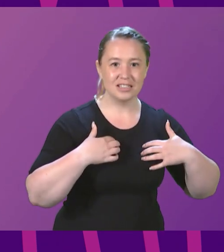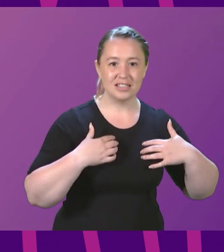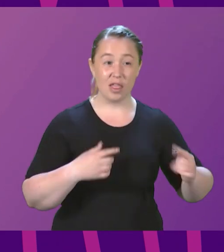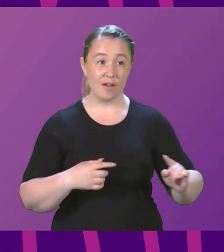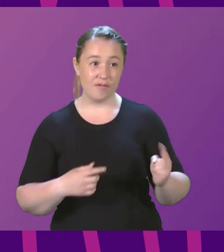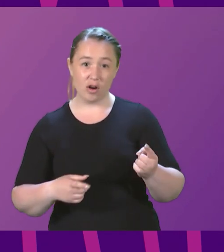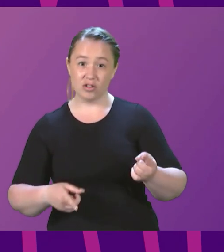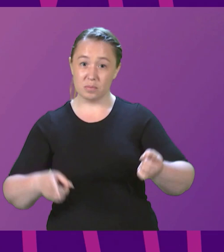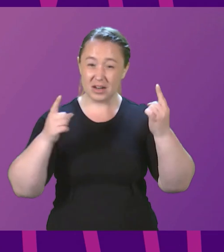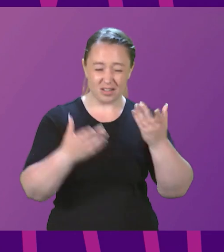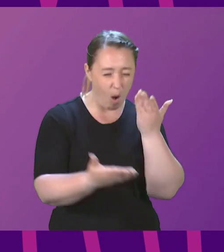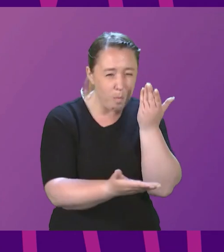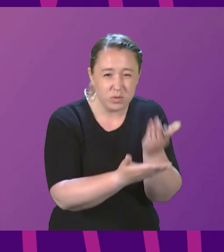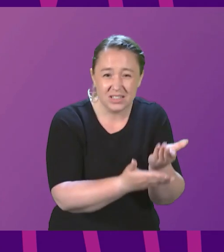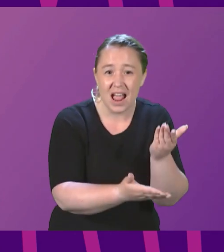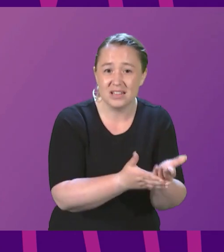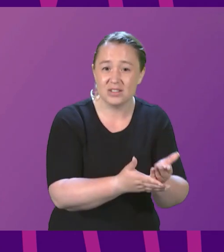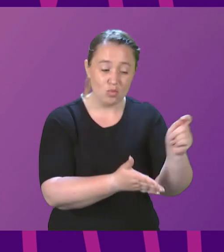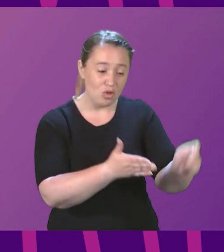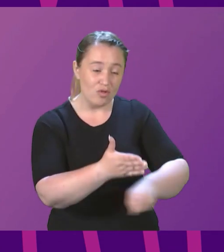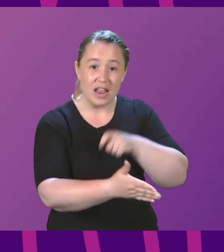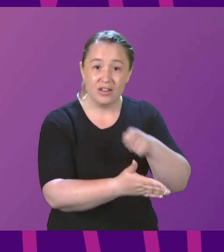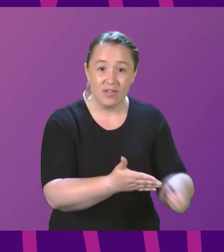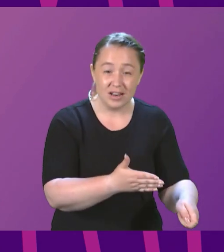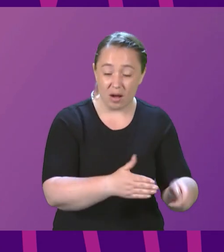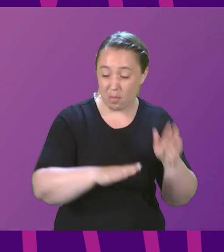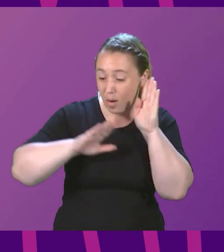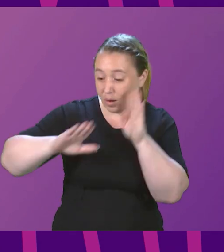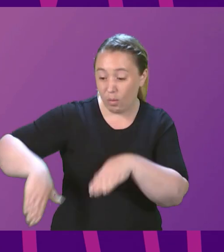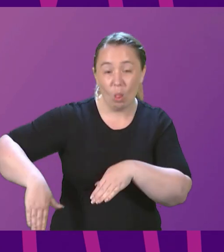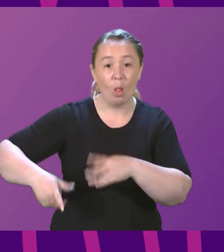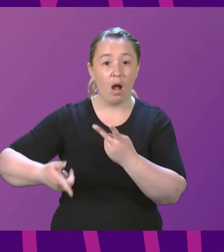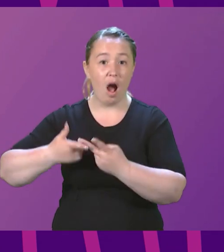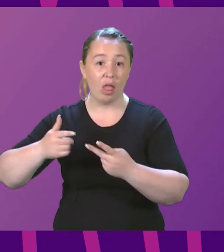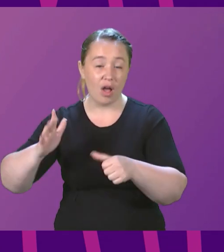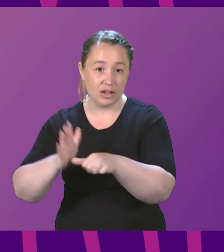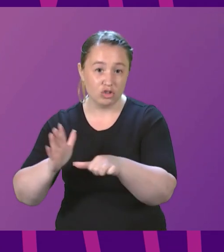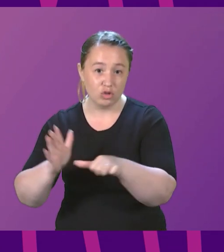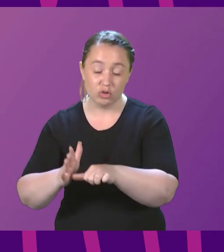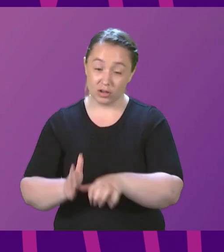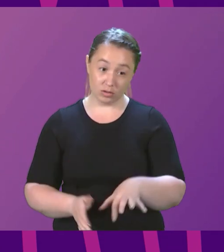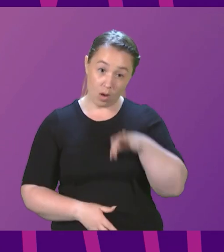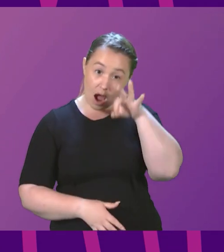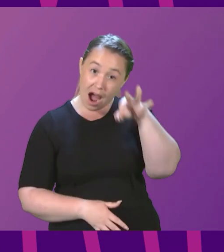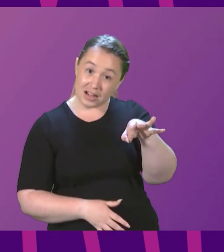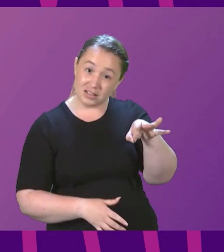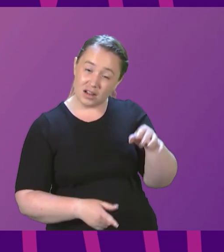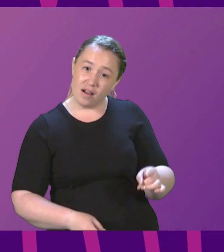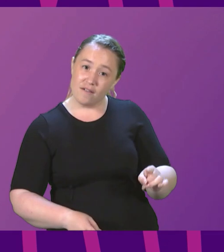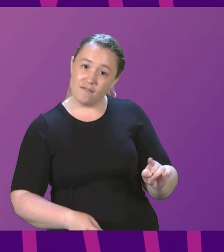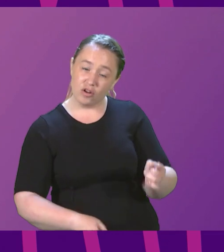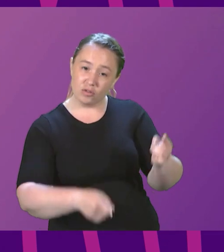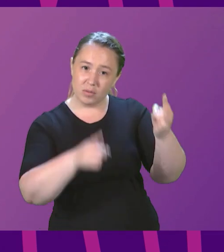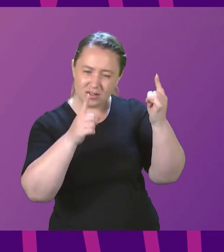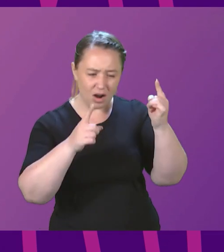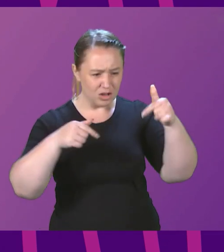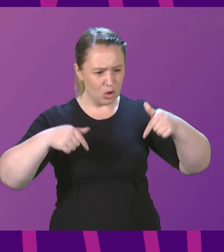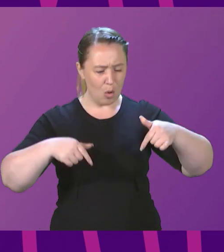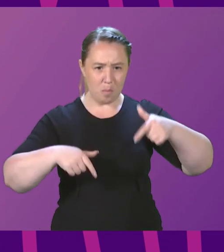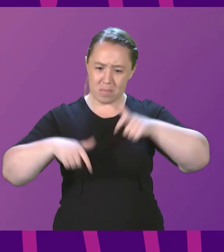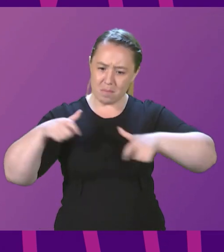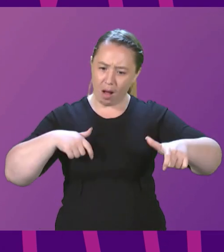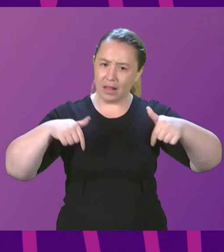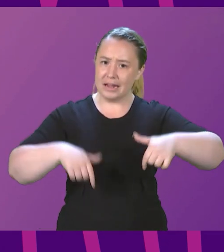obsessed with another referendum at all costs. So can I ask the first minister, why should the people of Scotland's real